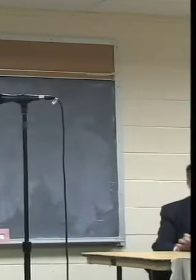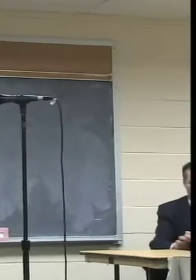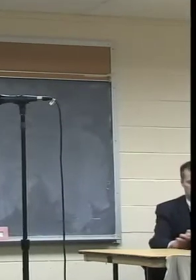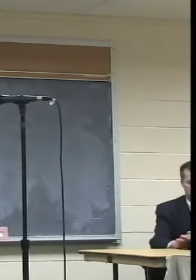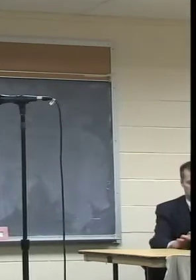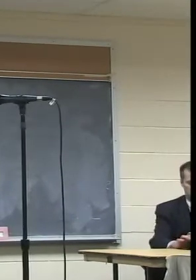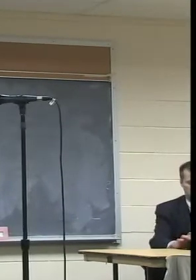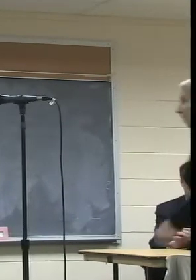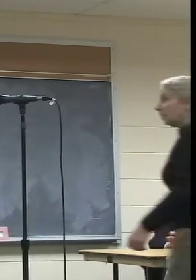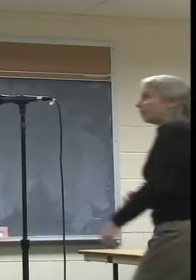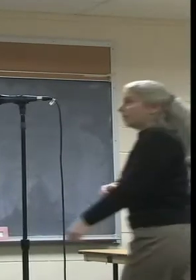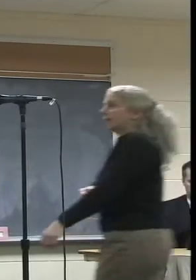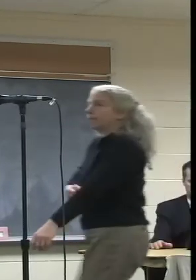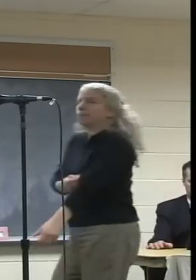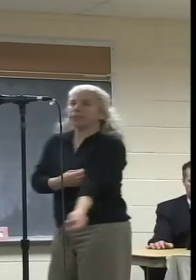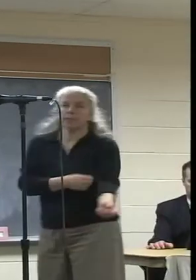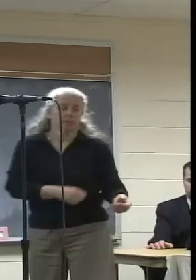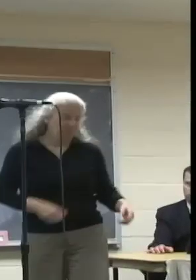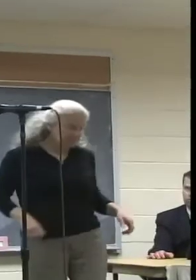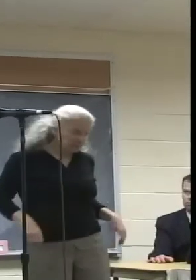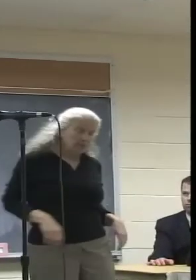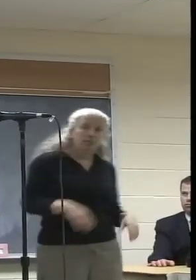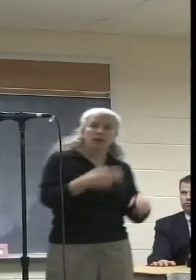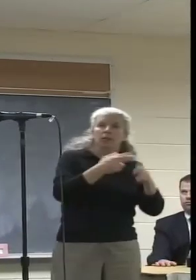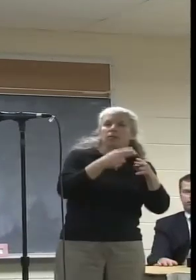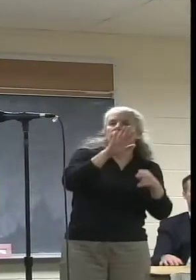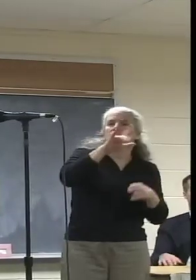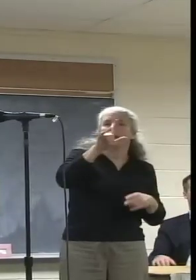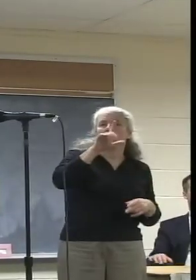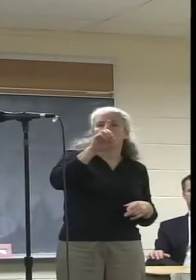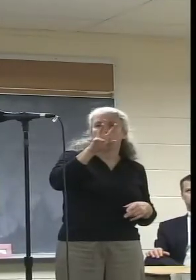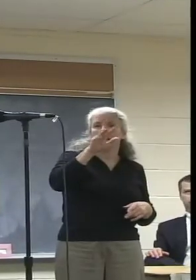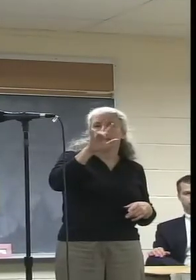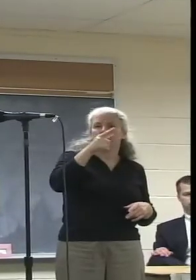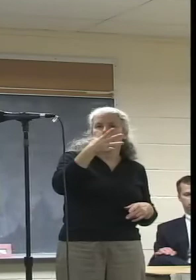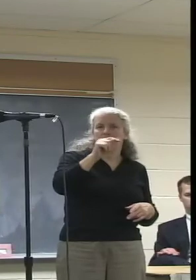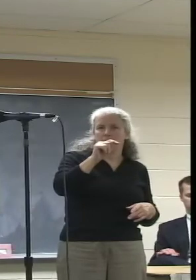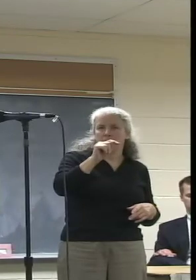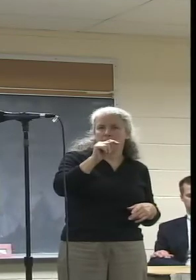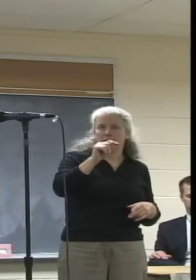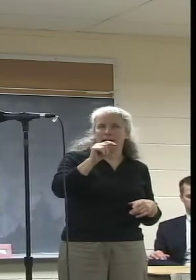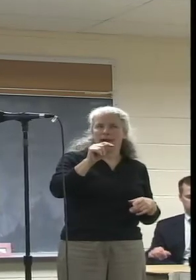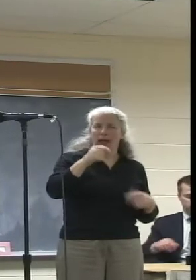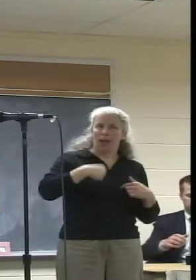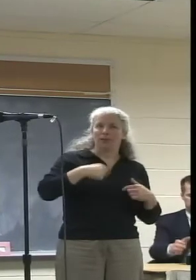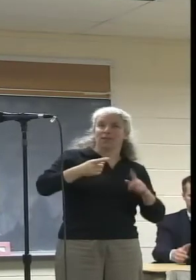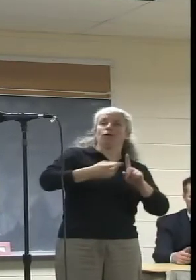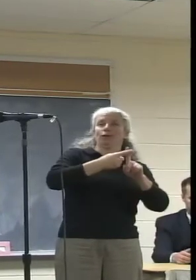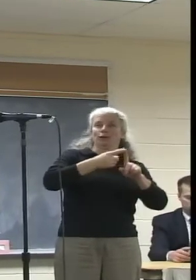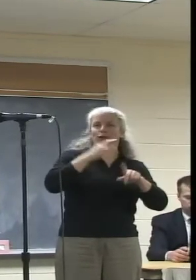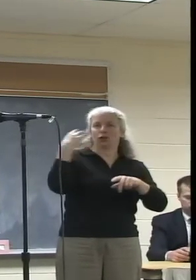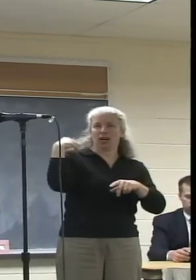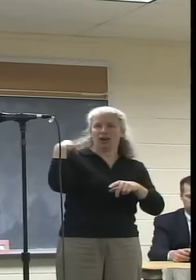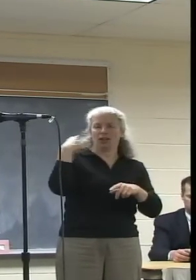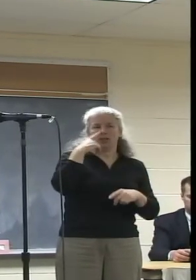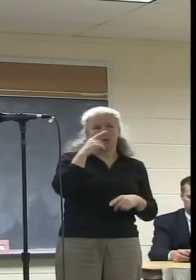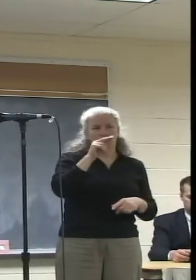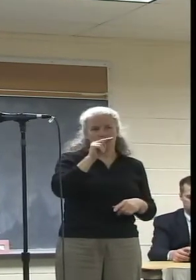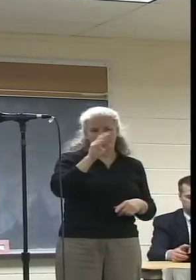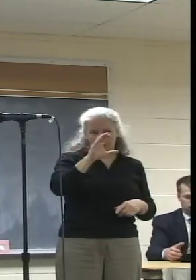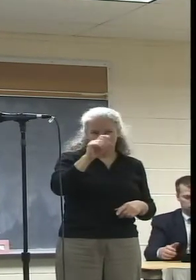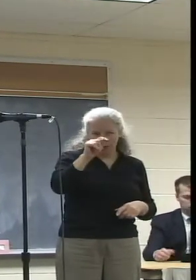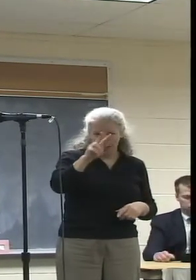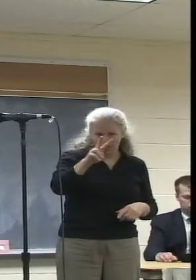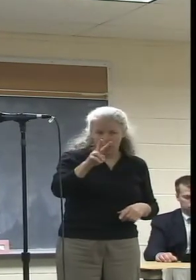Hello. I'm Bill Dwight. I am the former chair, first chair of Northampton Community Television. And